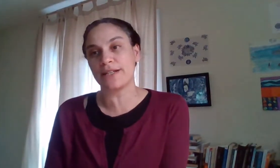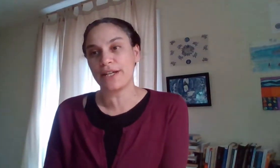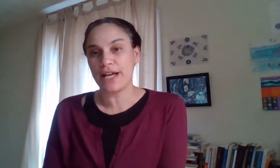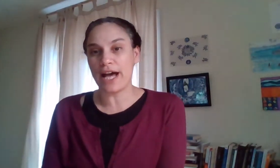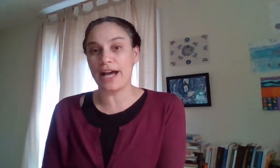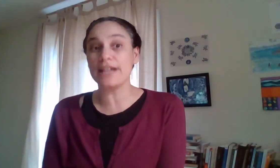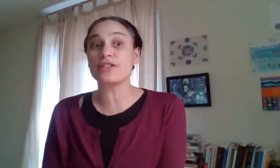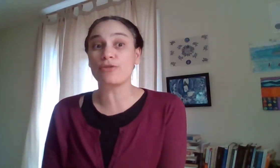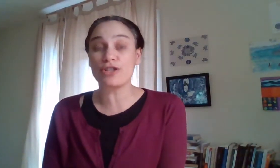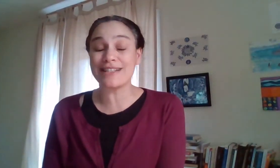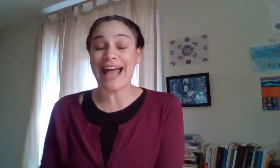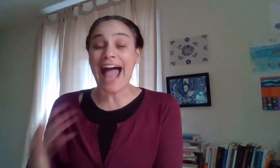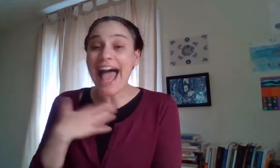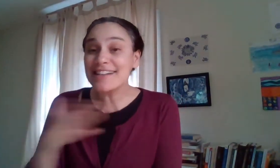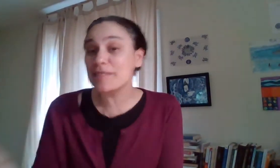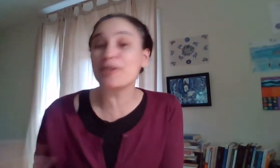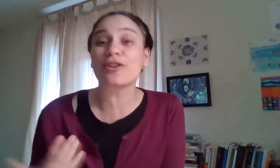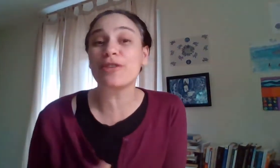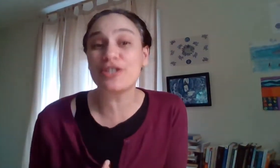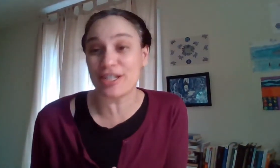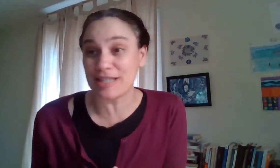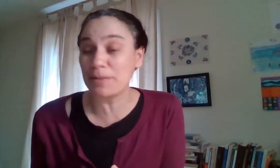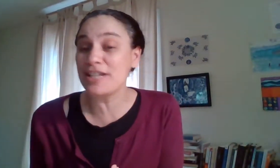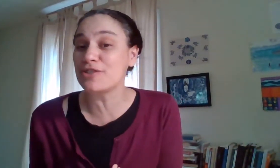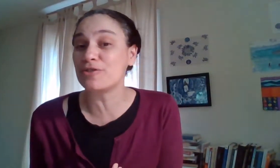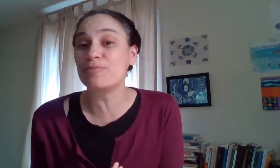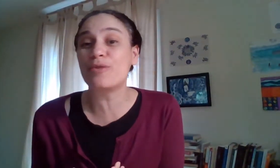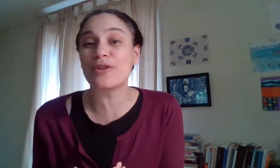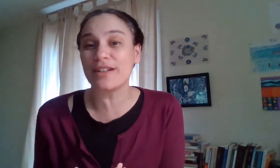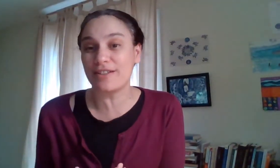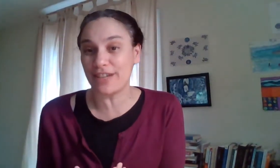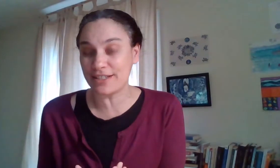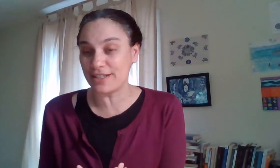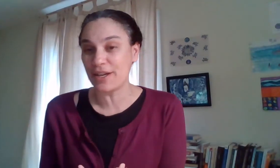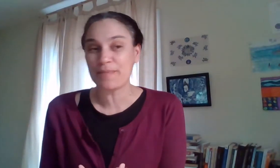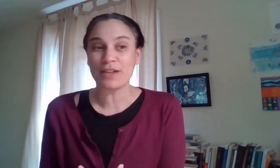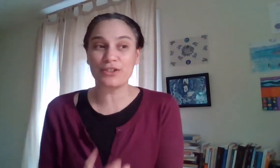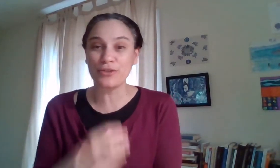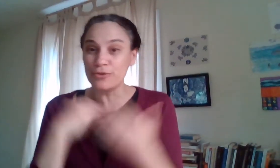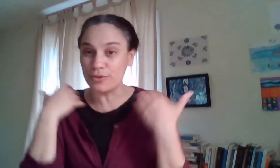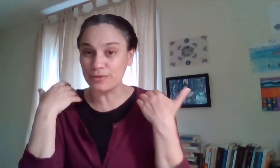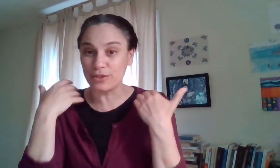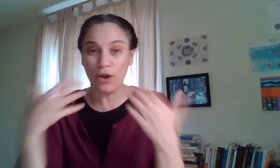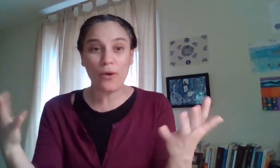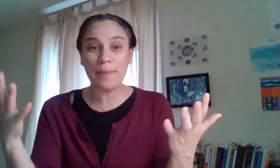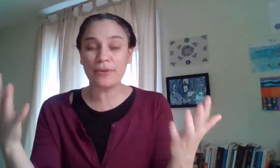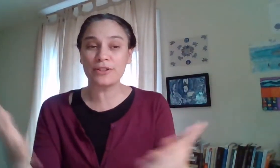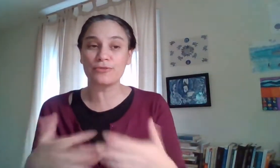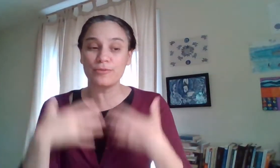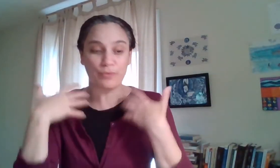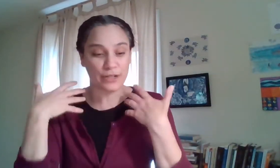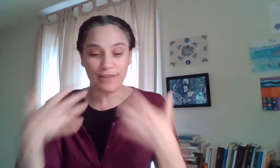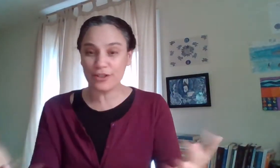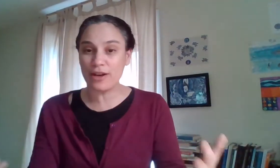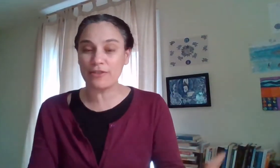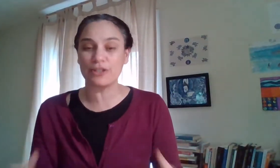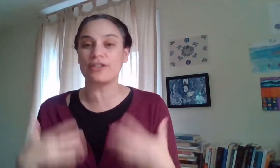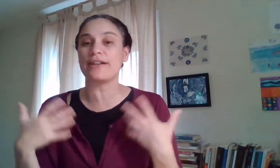uh answer questions ask me your questions please you're more than invited to go up on the group whenever you have a question and